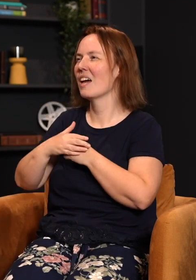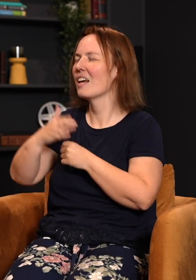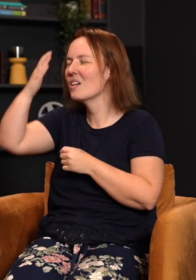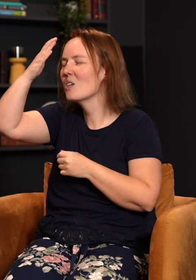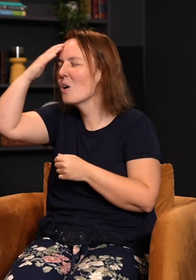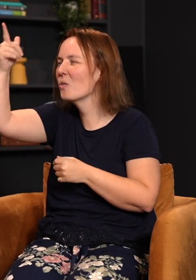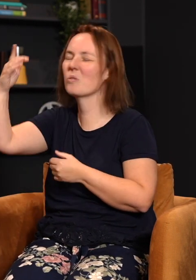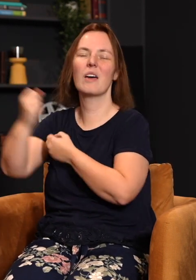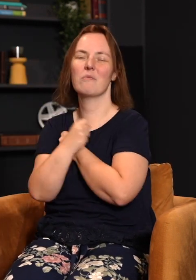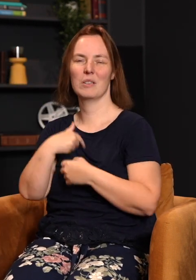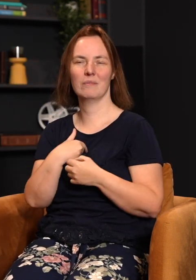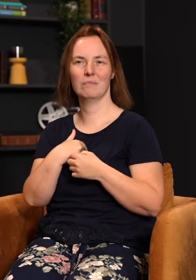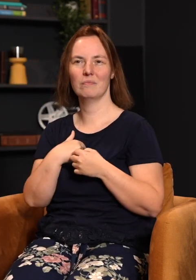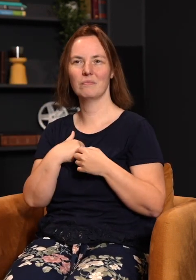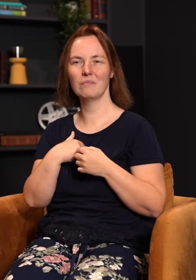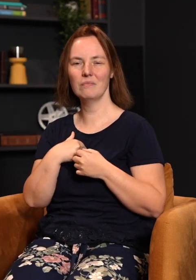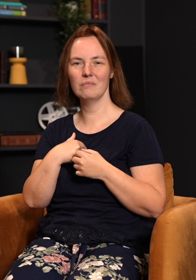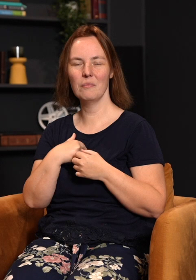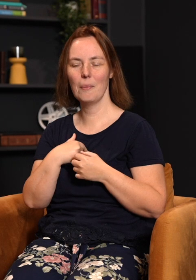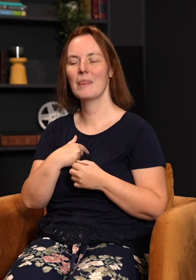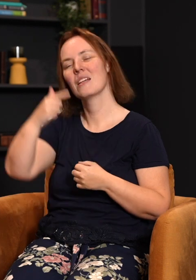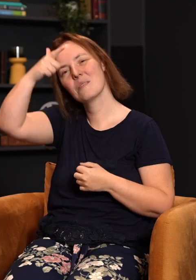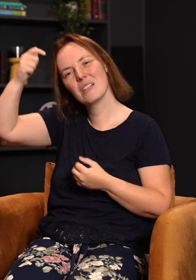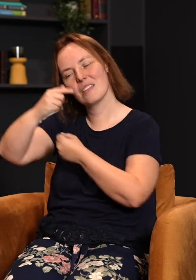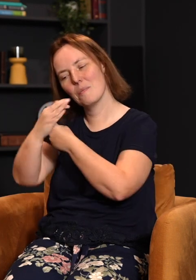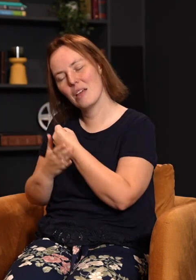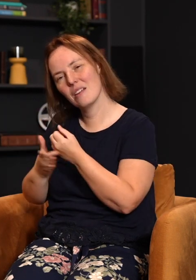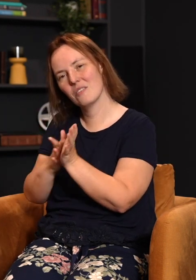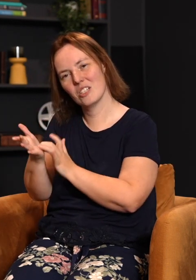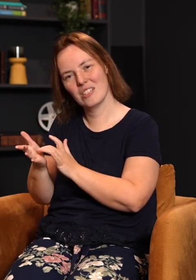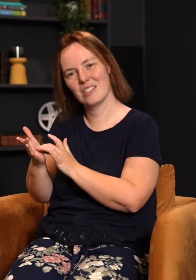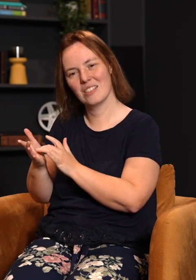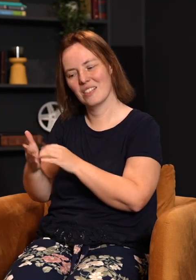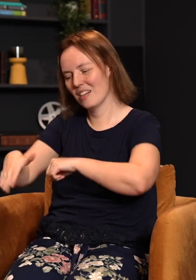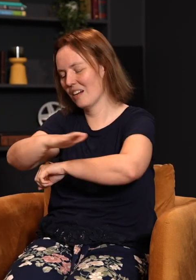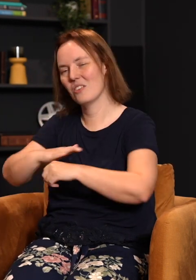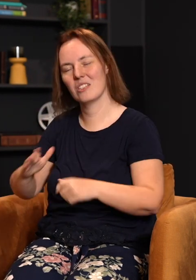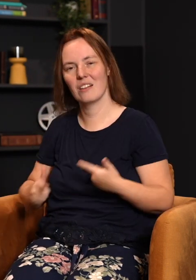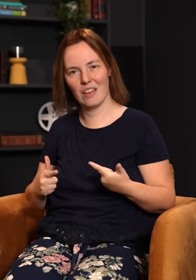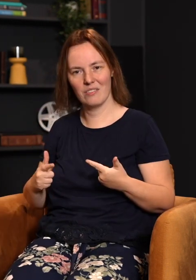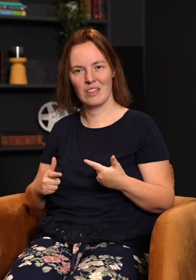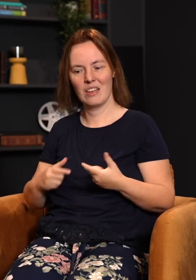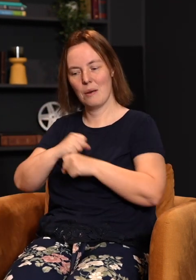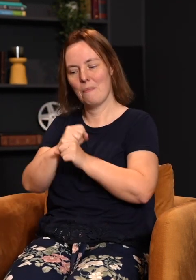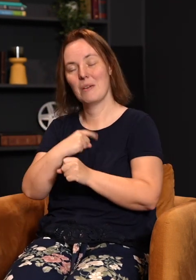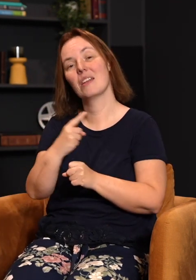Into your presence. We don't have to worry about getting dead because of the blood of Jesus that covers our lives and has made us pure. Okay, real quick.